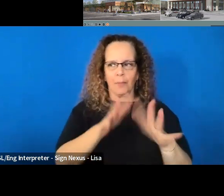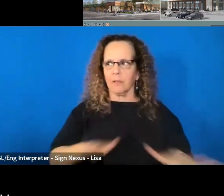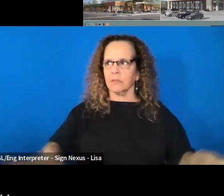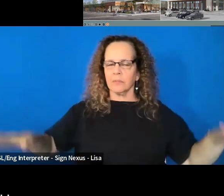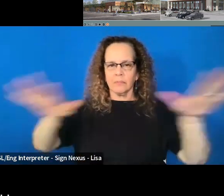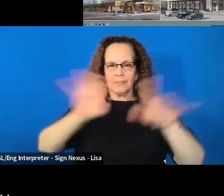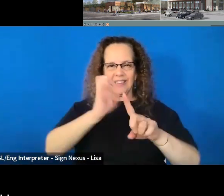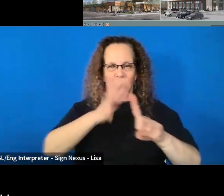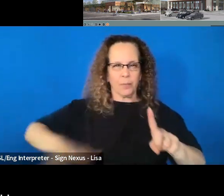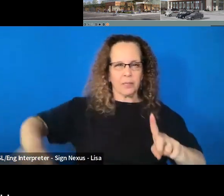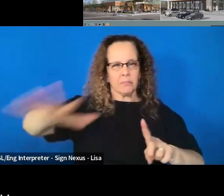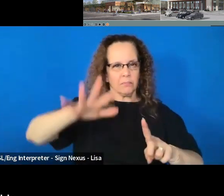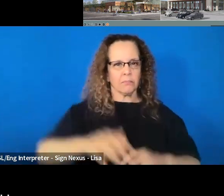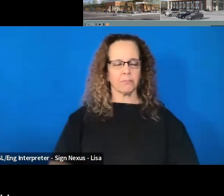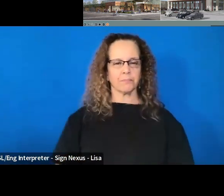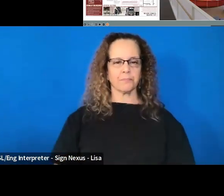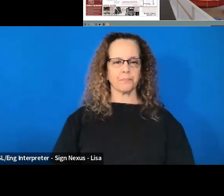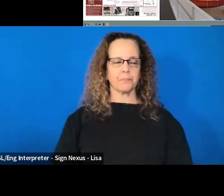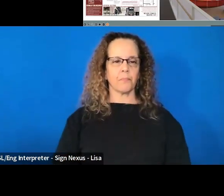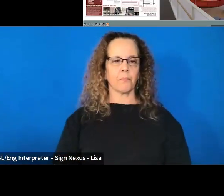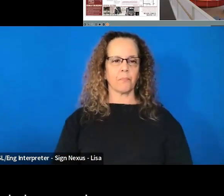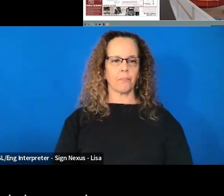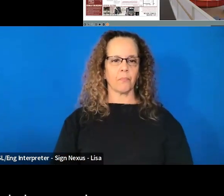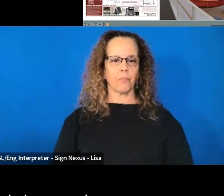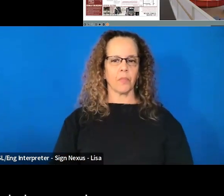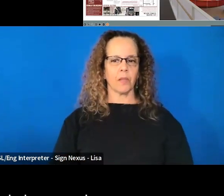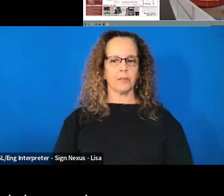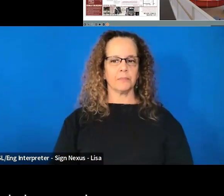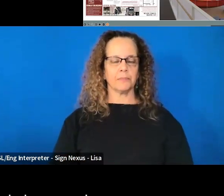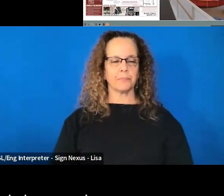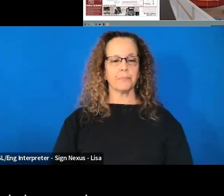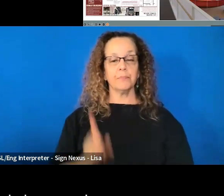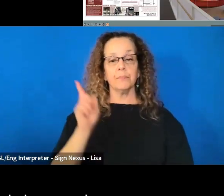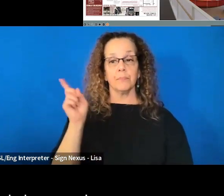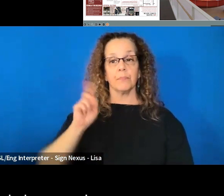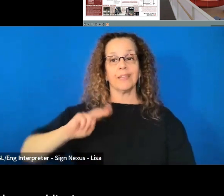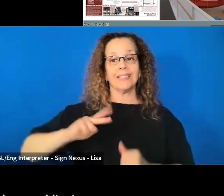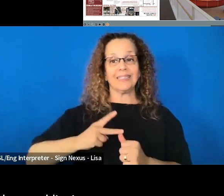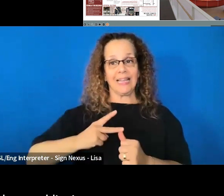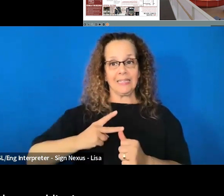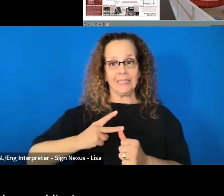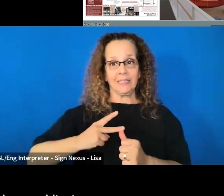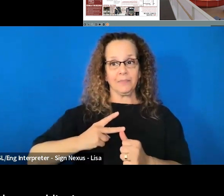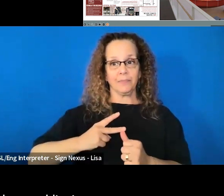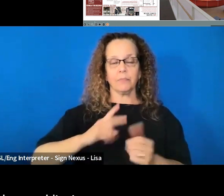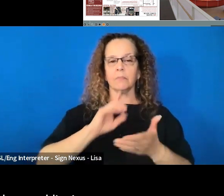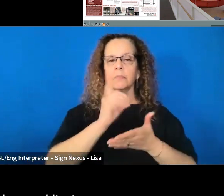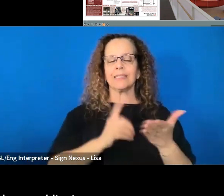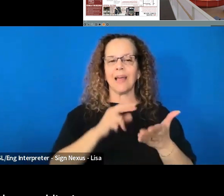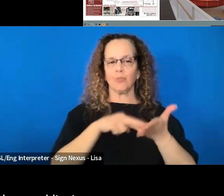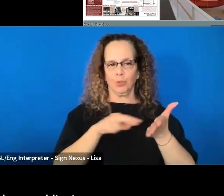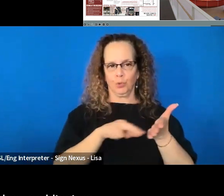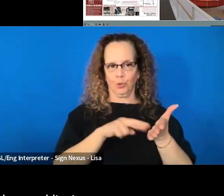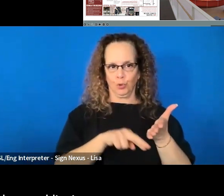Next slide. The second sector is design research, learning more about